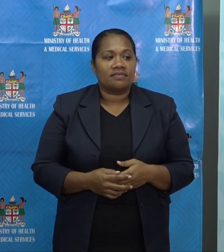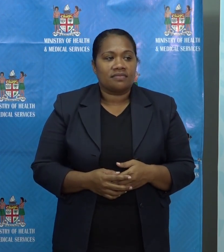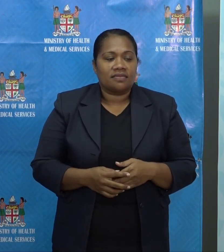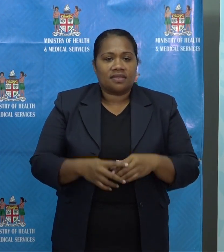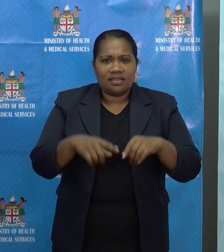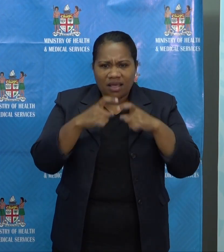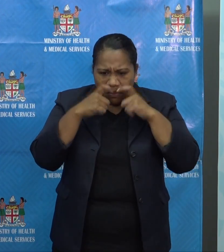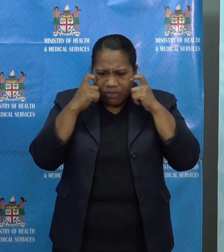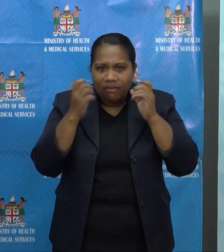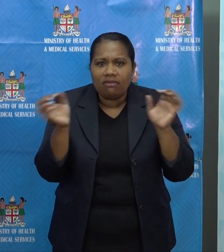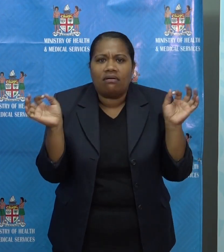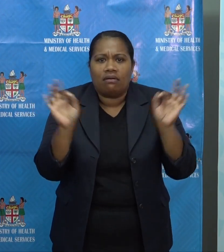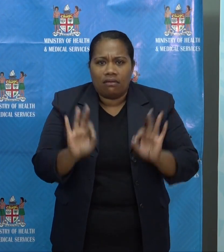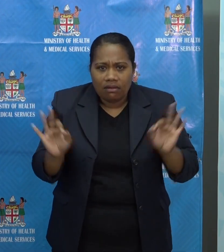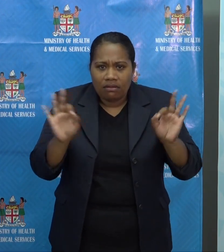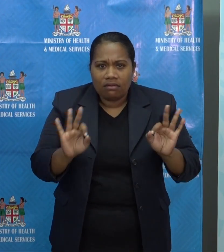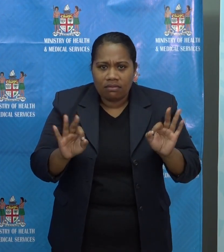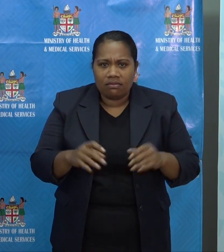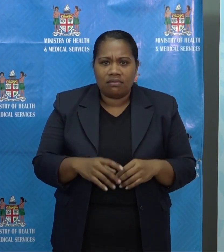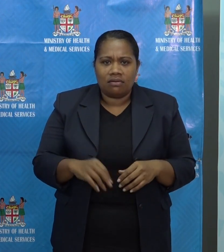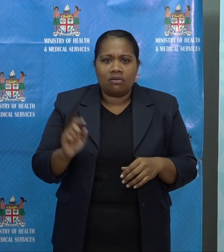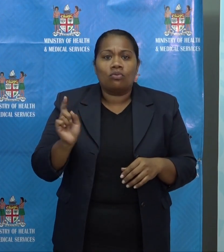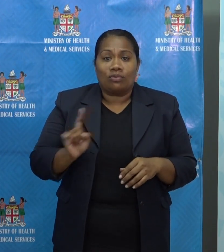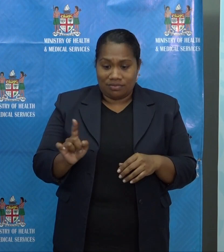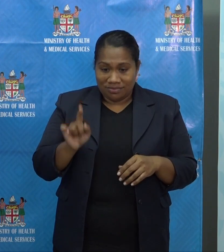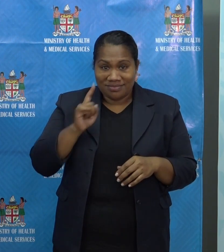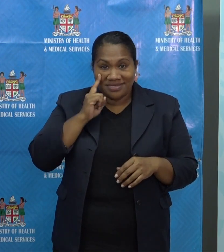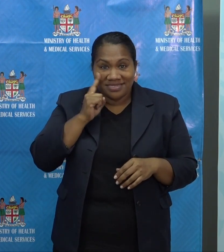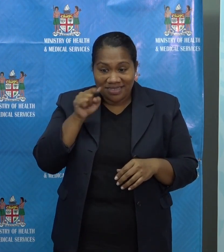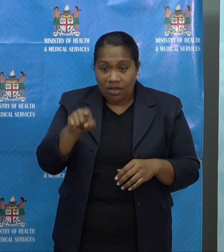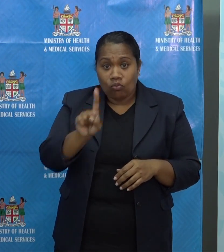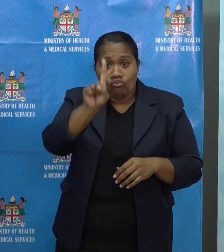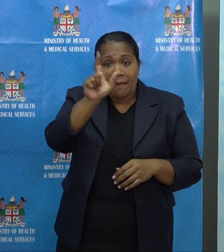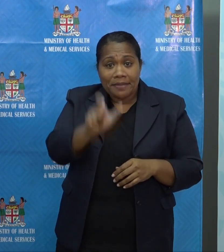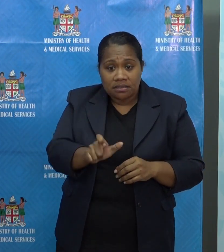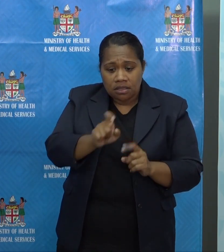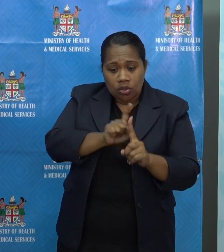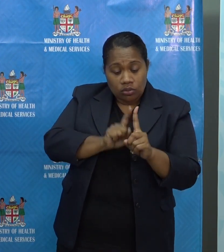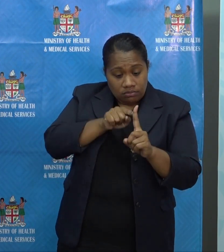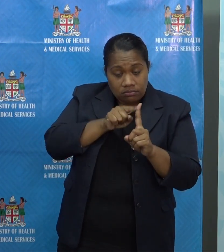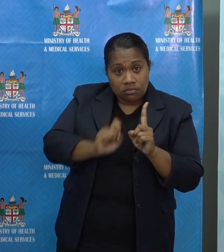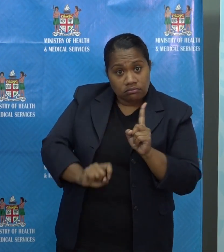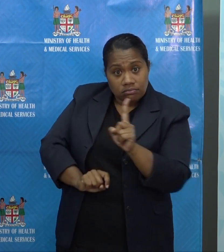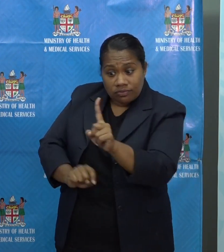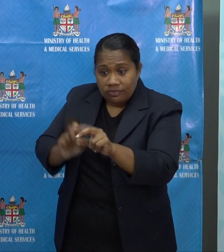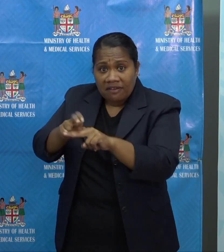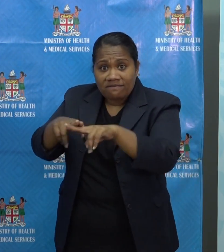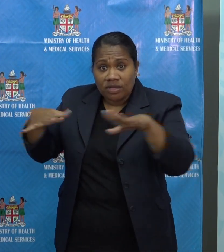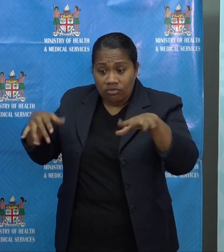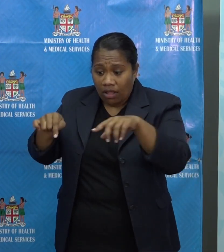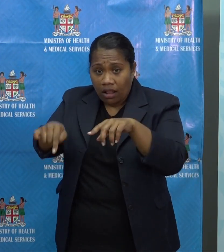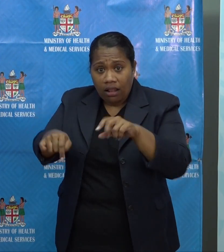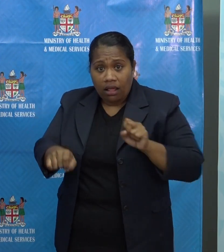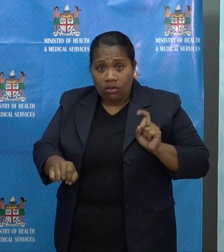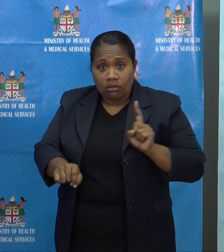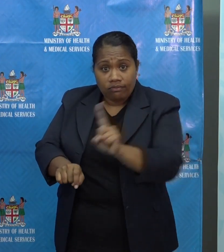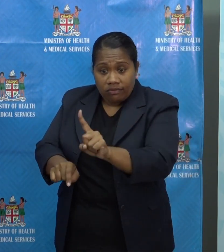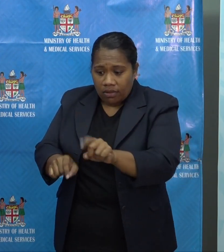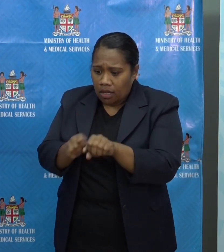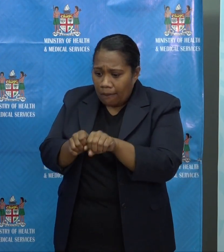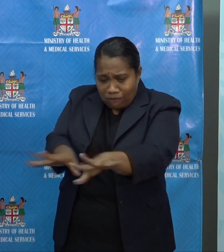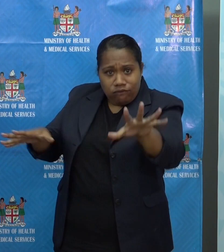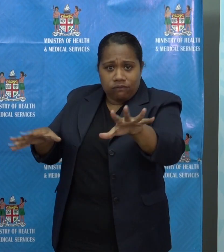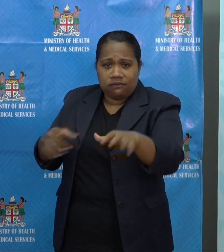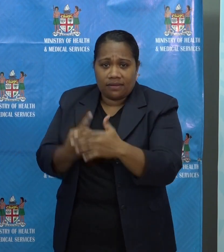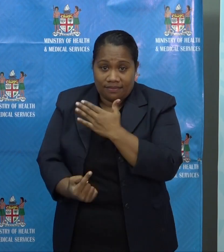a funeral to ignite an outbreak. Just the same, it would take one maskless person on a bus